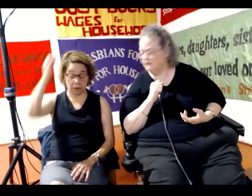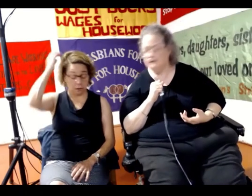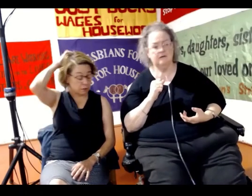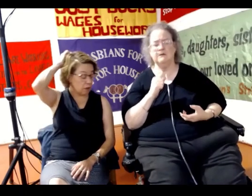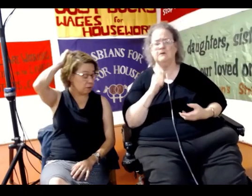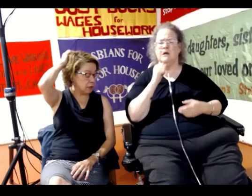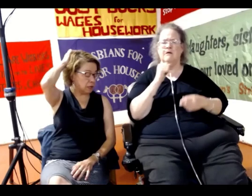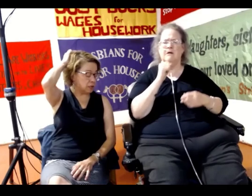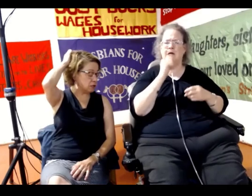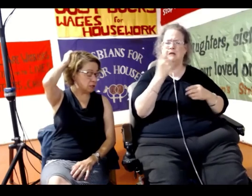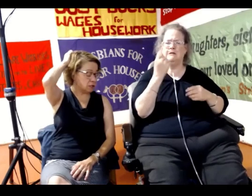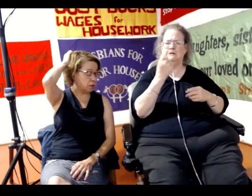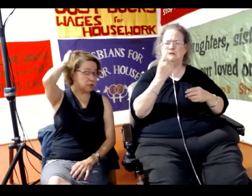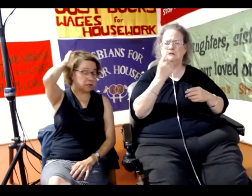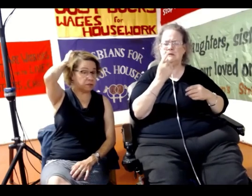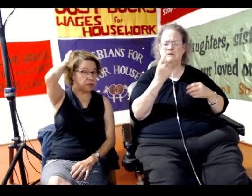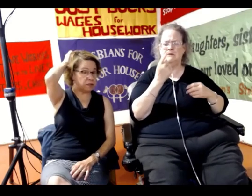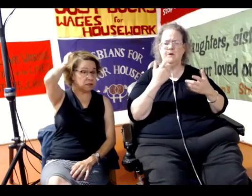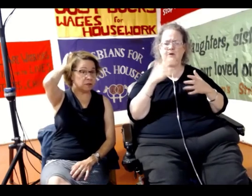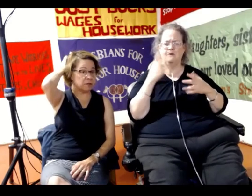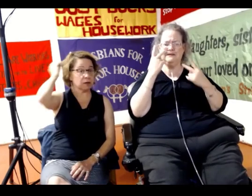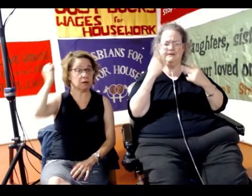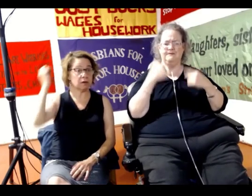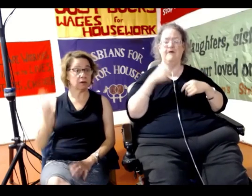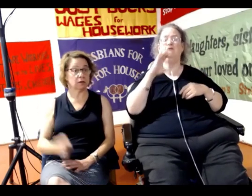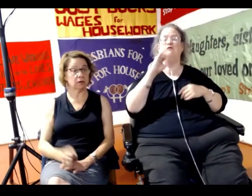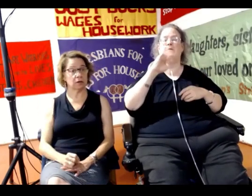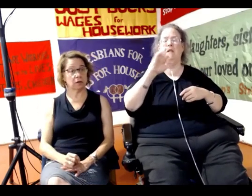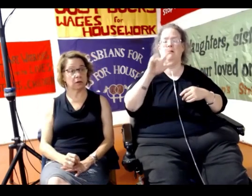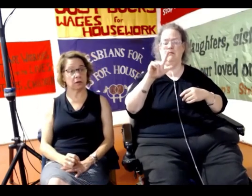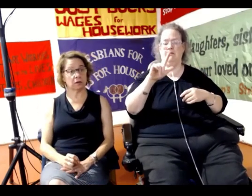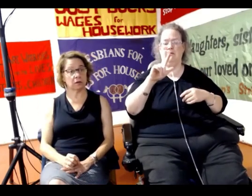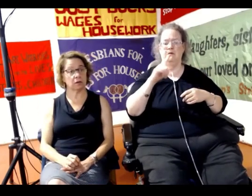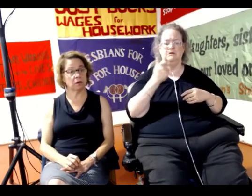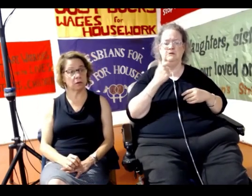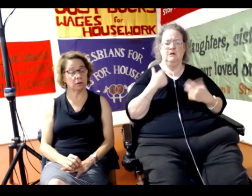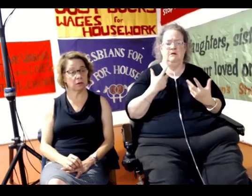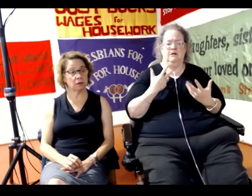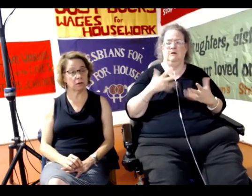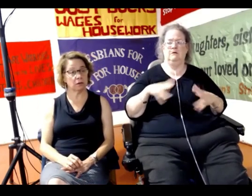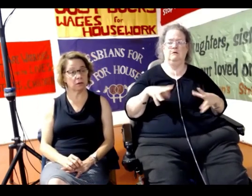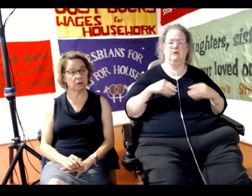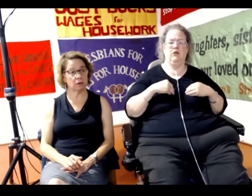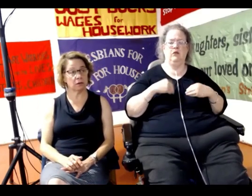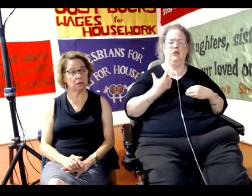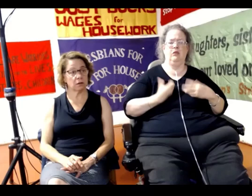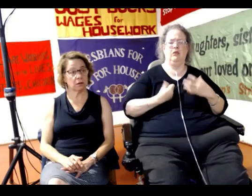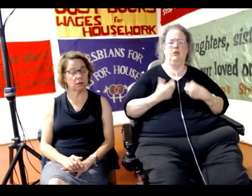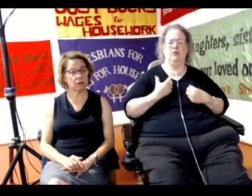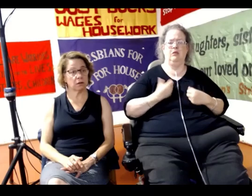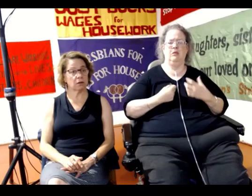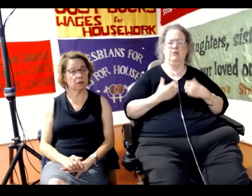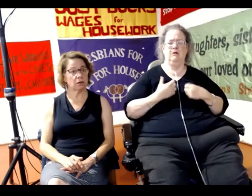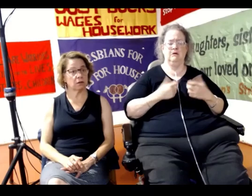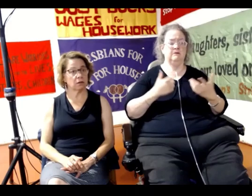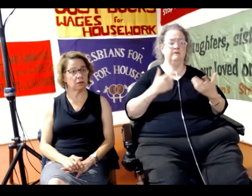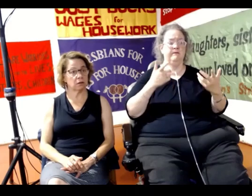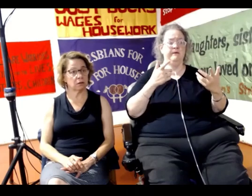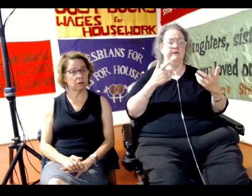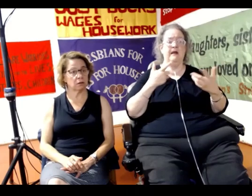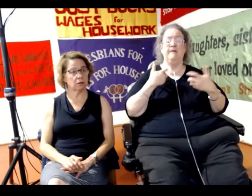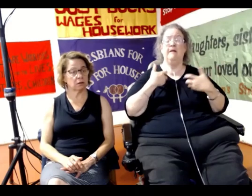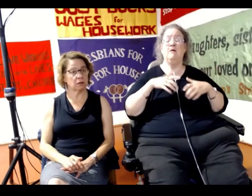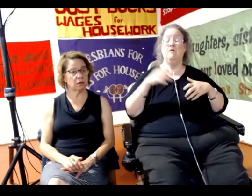recently tried an anti-death penalty. They said they cannot put in the word death penalty or anti-death penalty. They're not going to